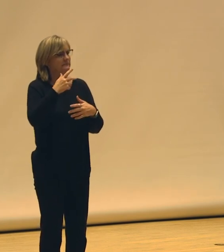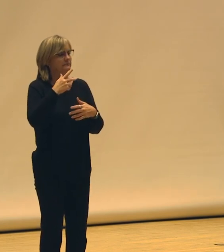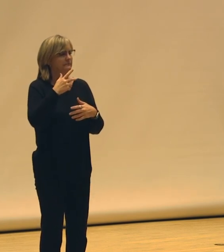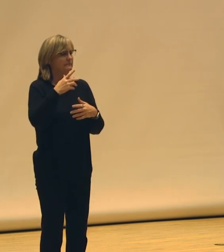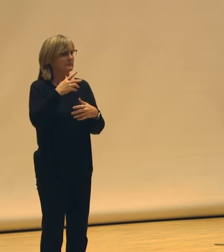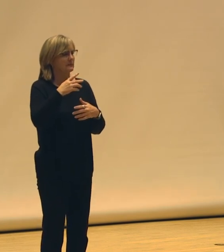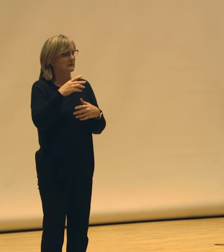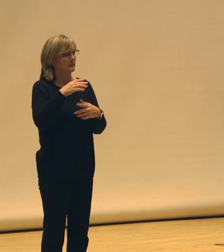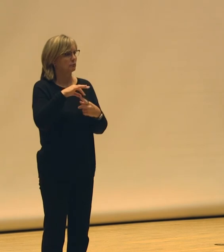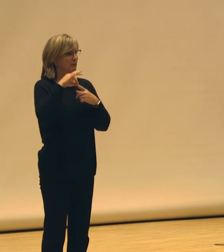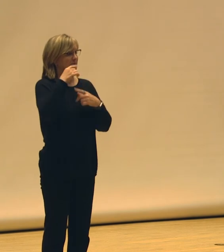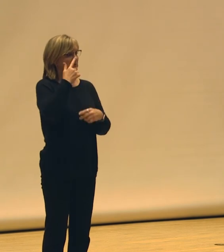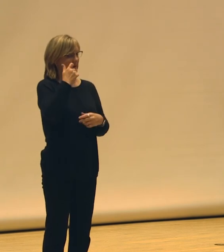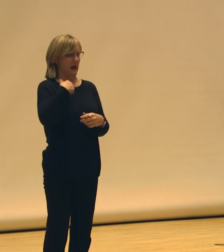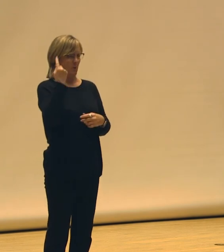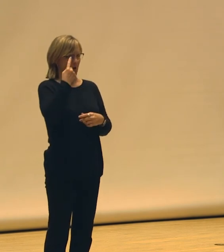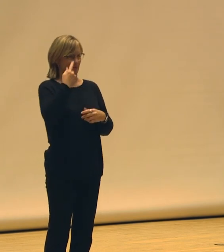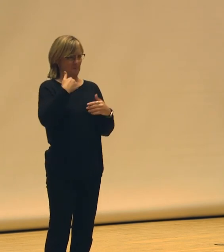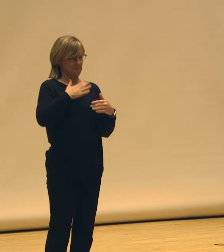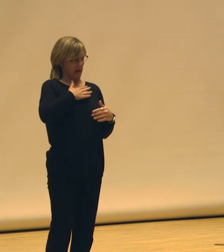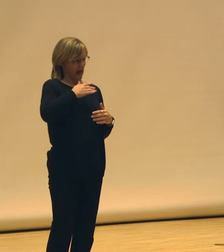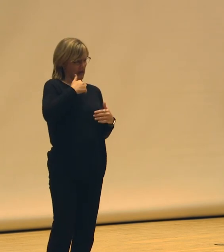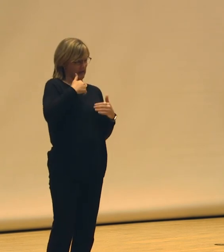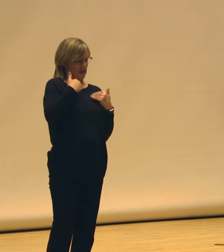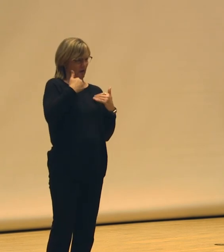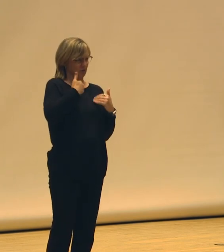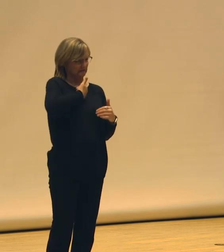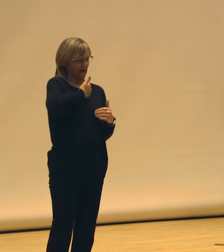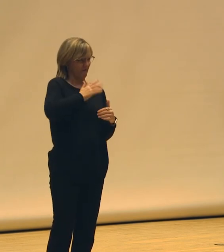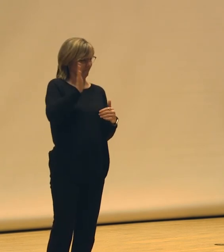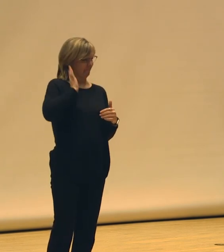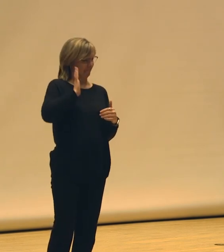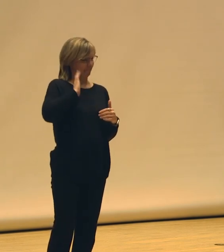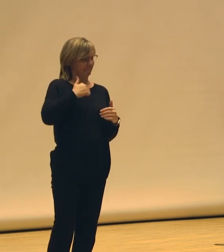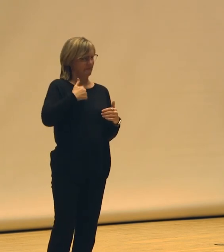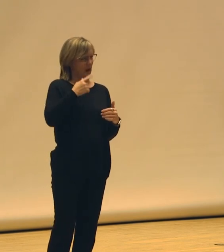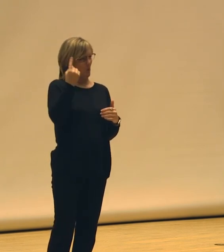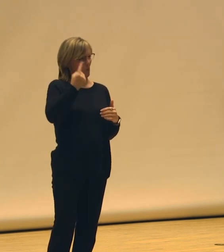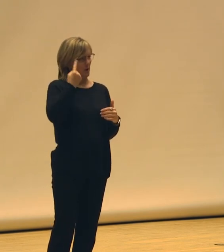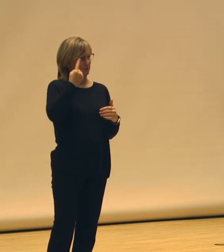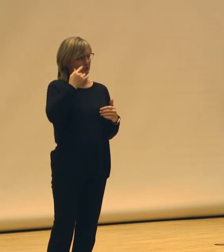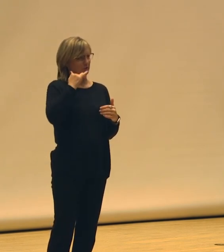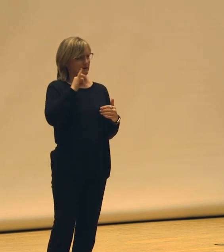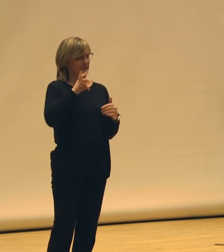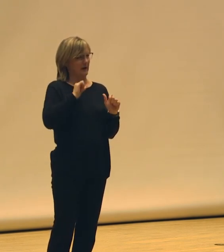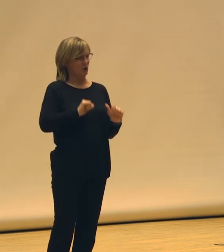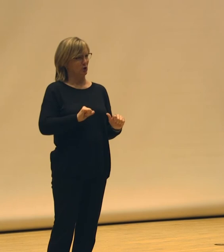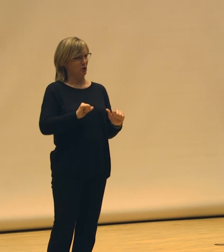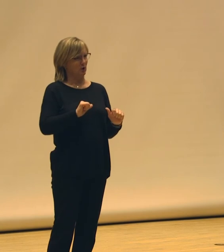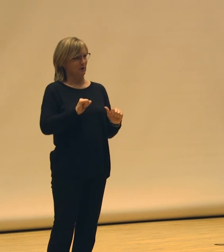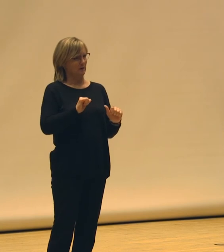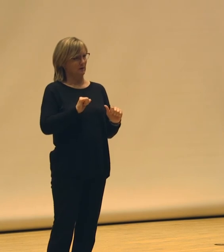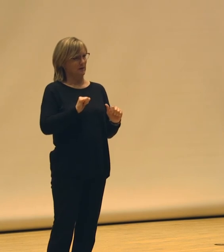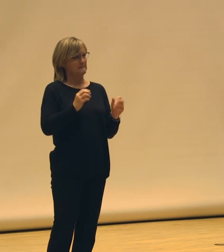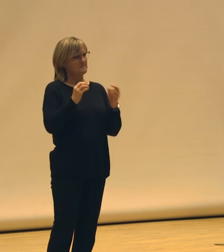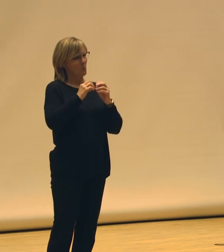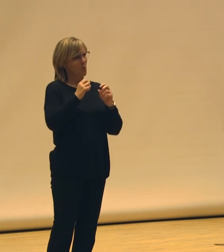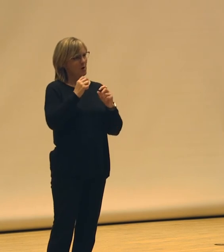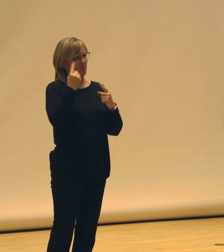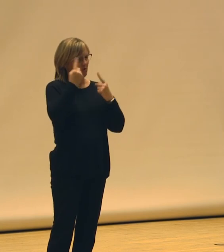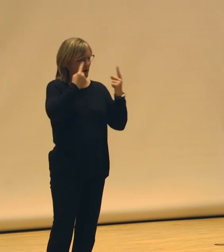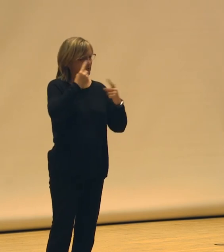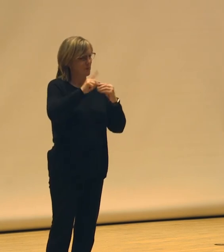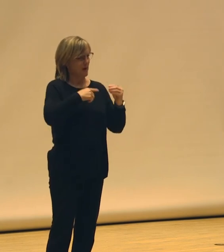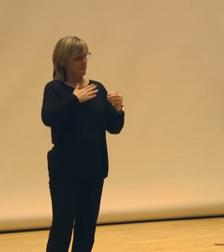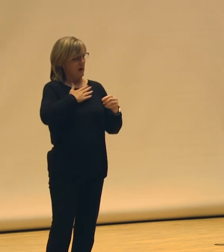and I wonder for my younger self when I was trying to trick the system more, could I have been more thoughtful about strong relationships